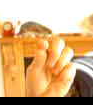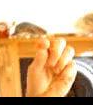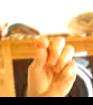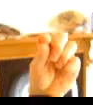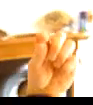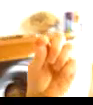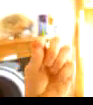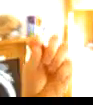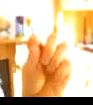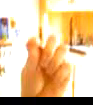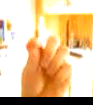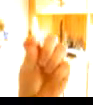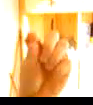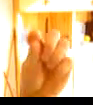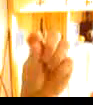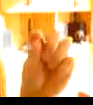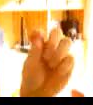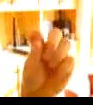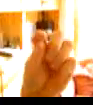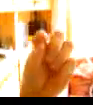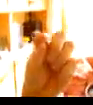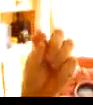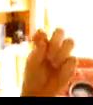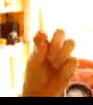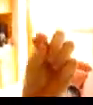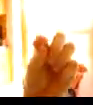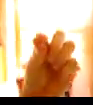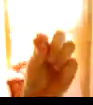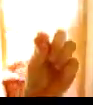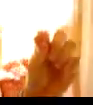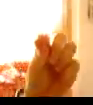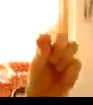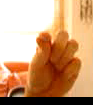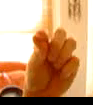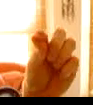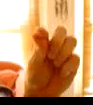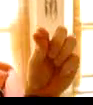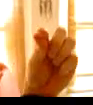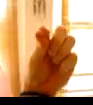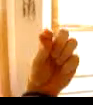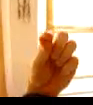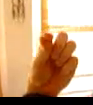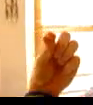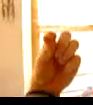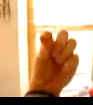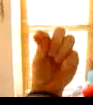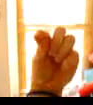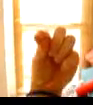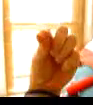The movement experiment involves turning around carefully on the spot and pointing back at the place you're looking out of.